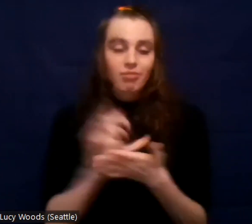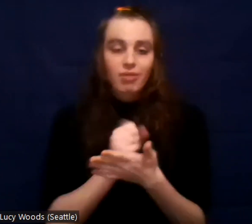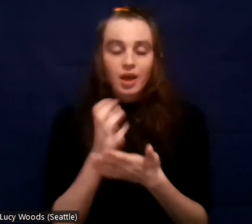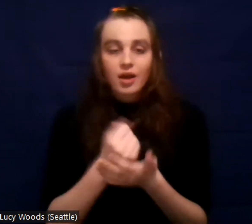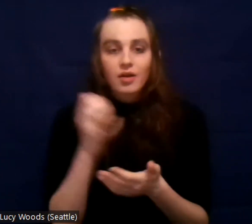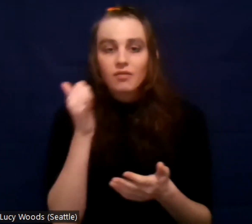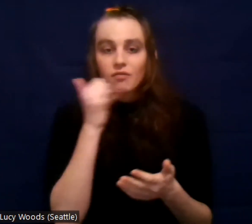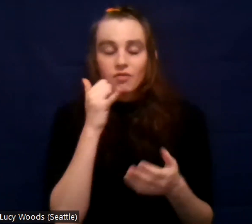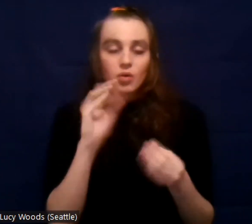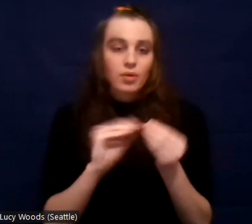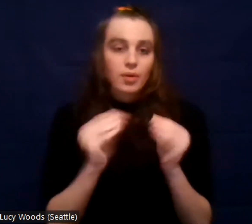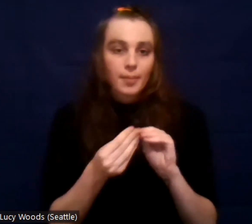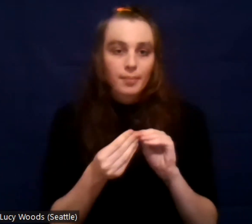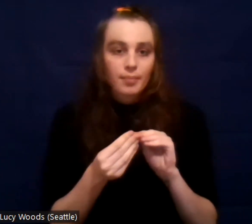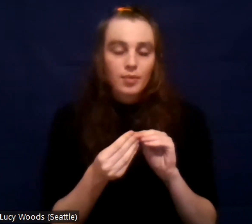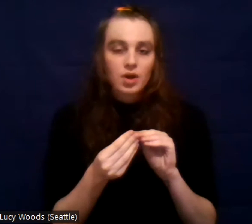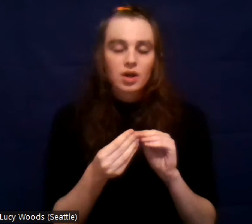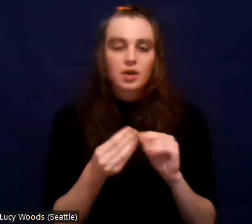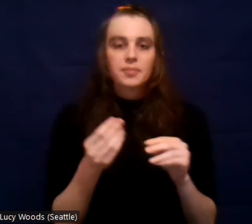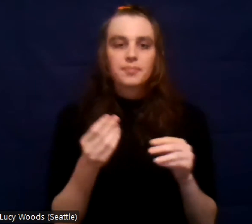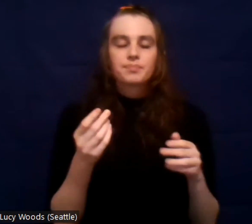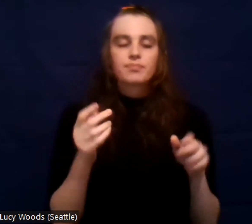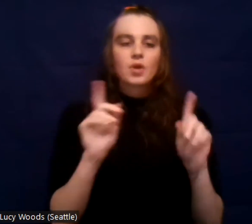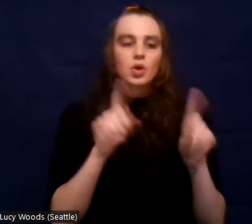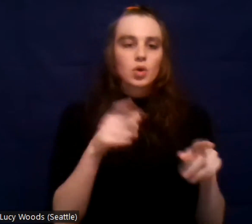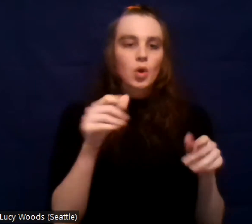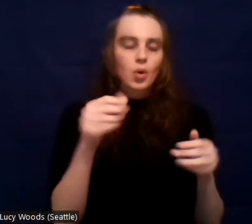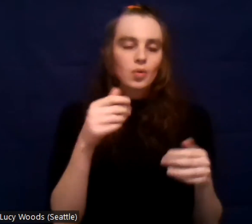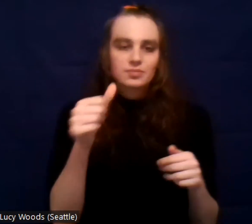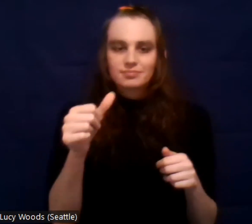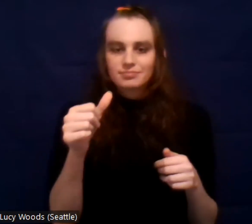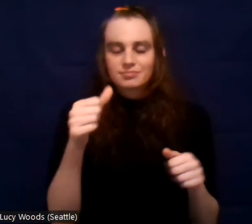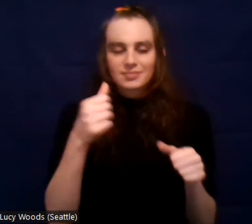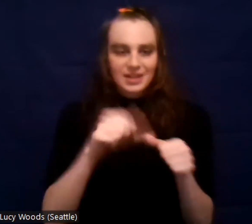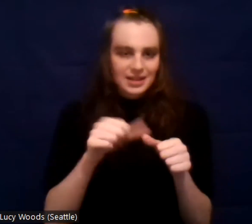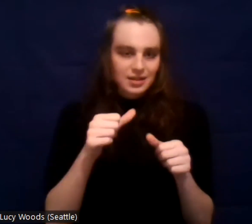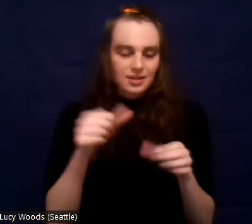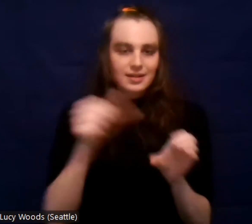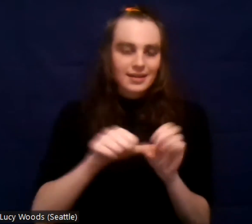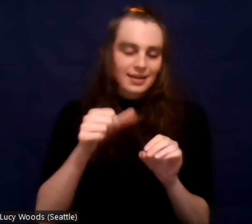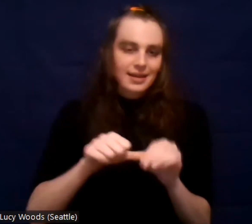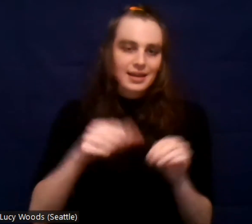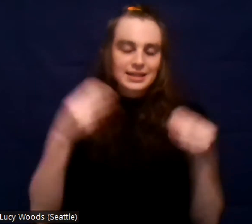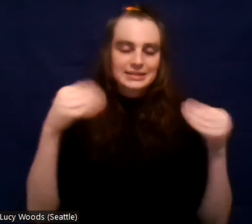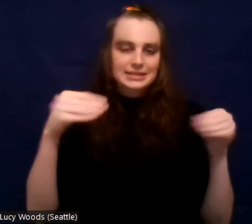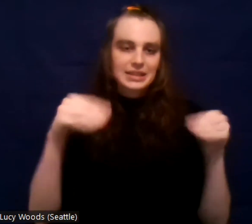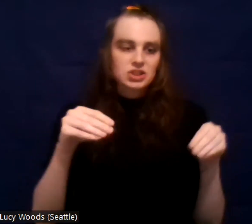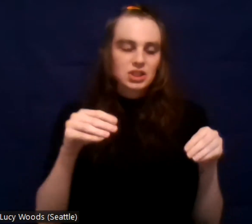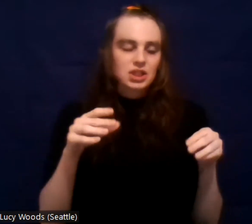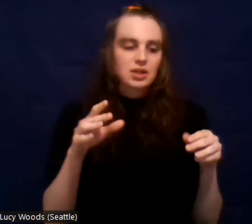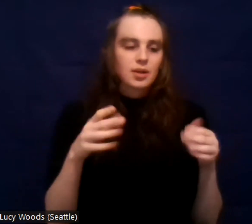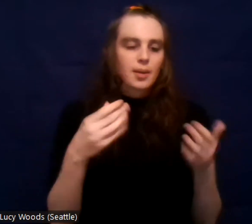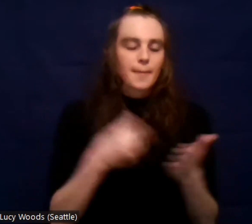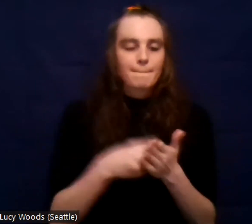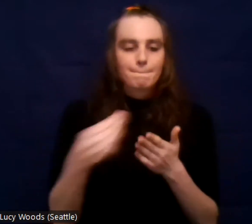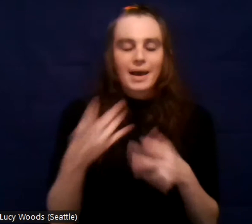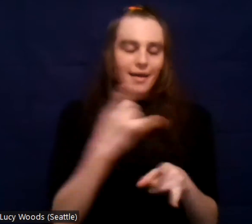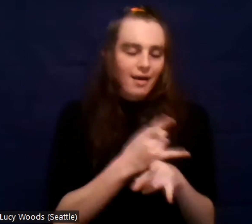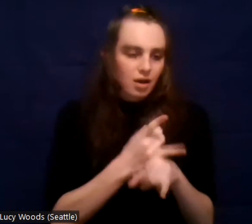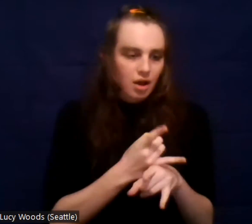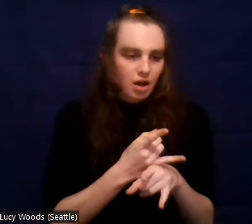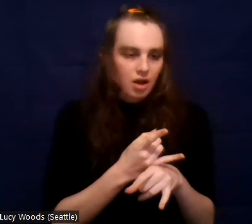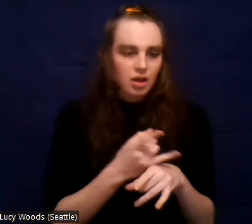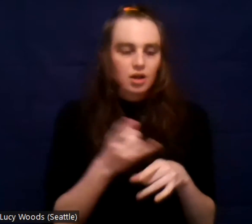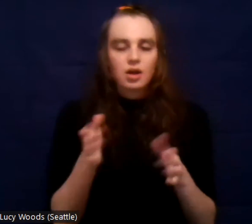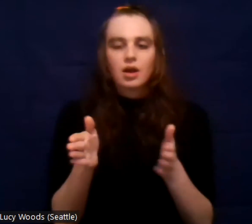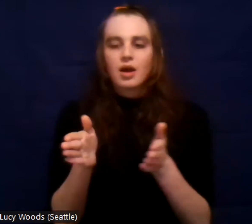pint and borrowed their phone. And, and I remember staring down at the bottle thinking to myself, I don't want to do this anymore,